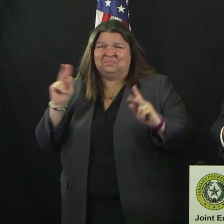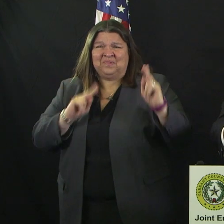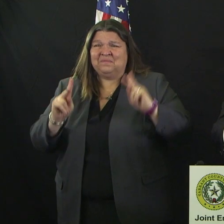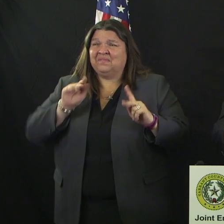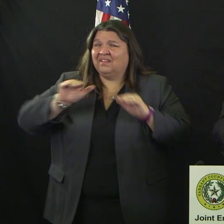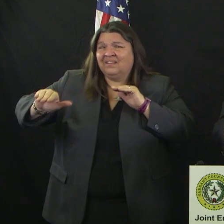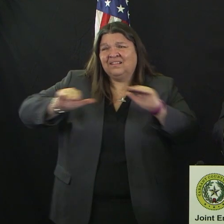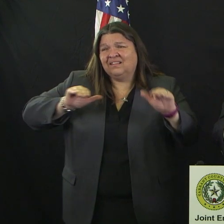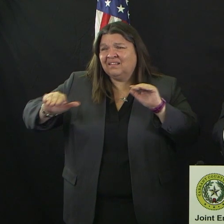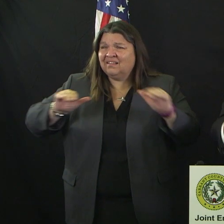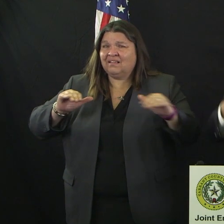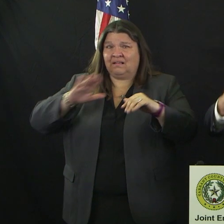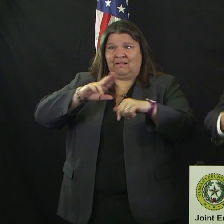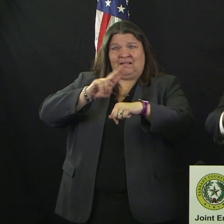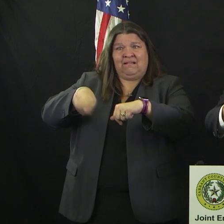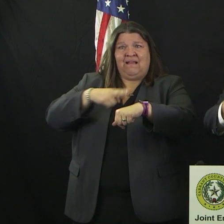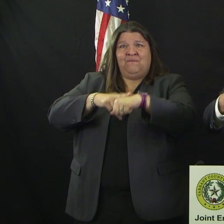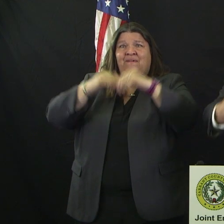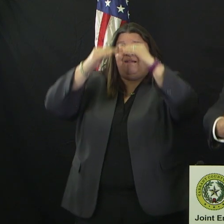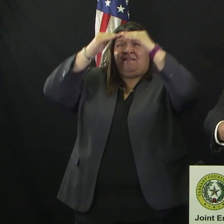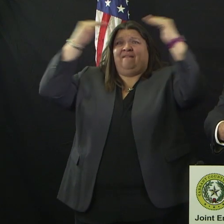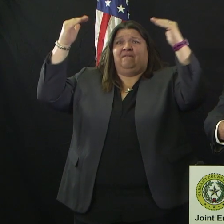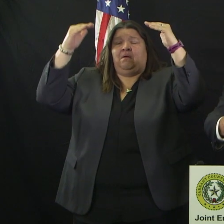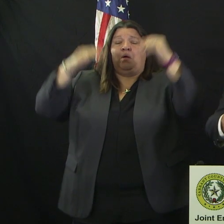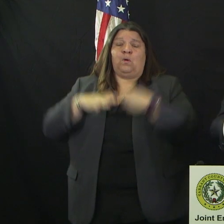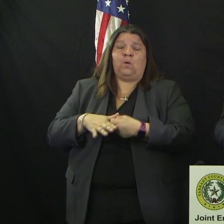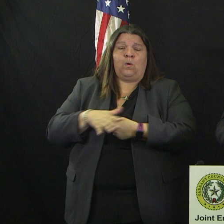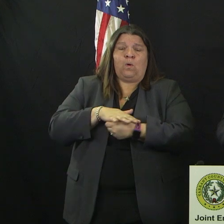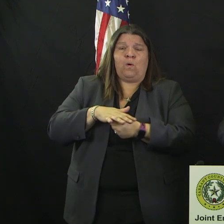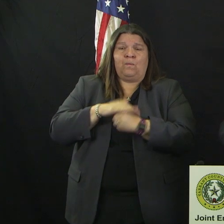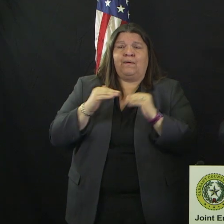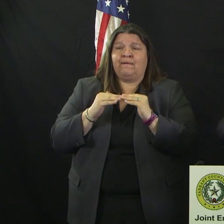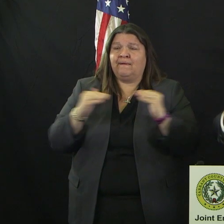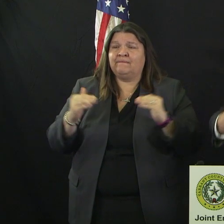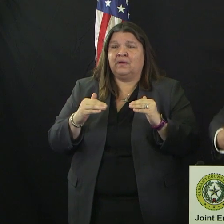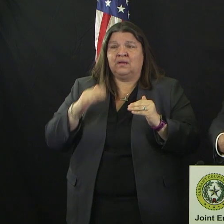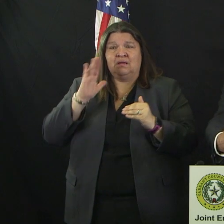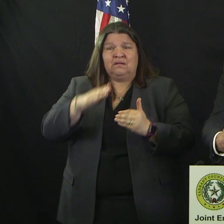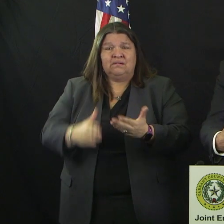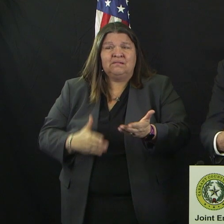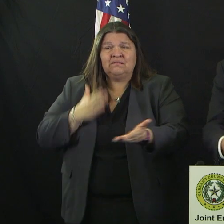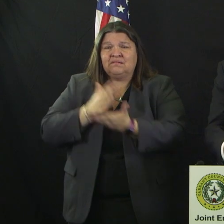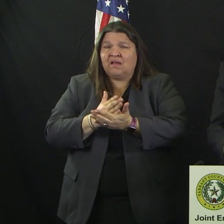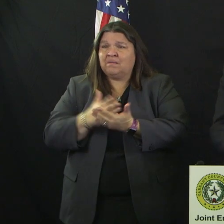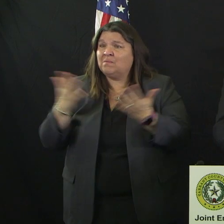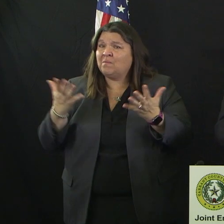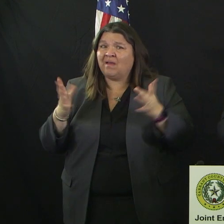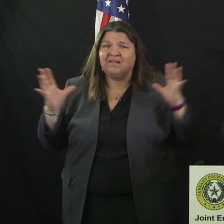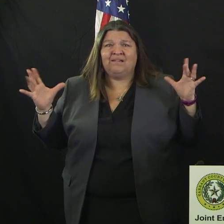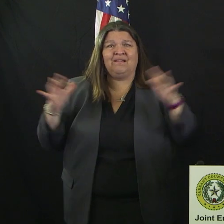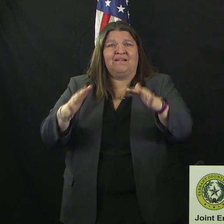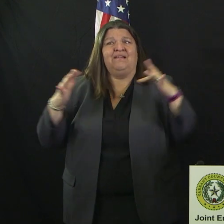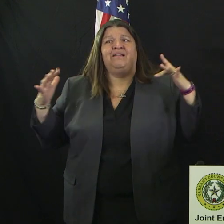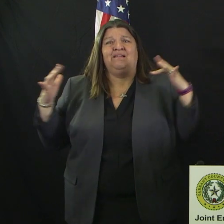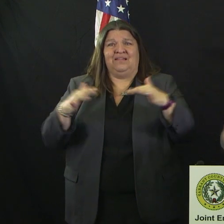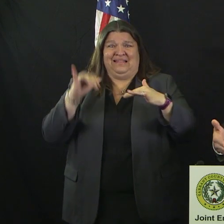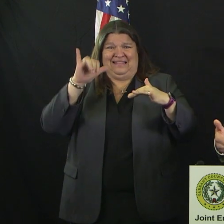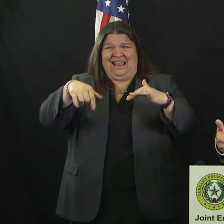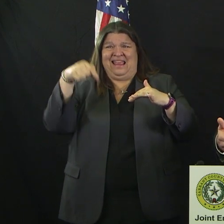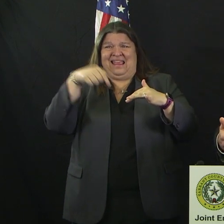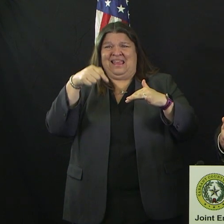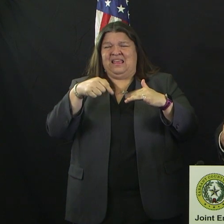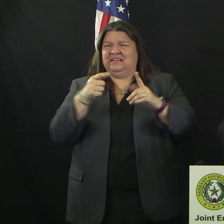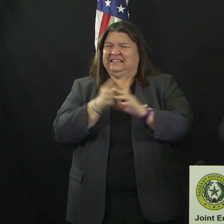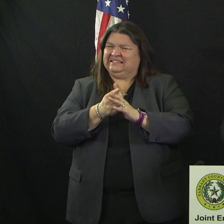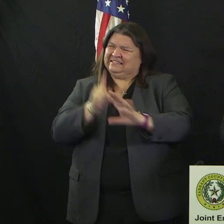level, that we started saying you need to start bringing your numbers down, start helping with social distancing. And then over the past few